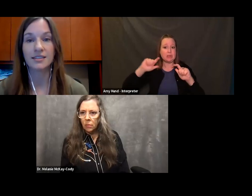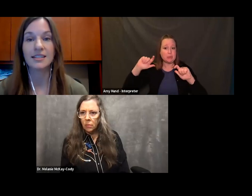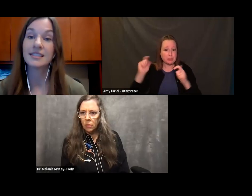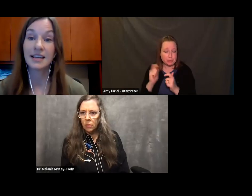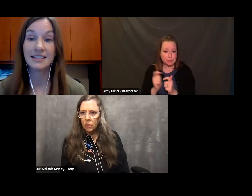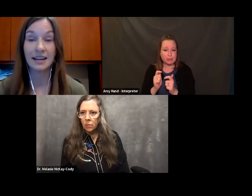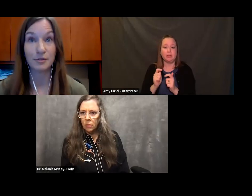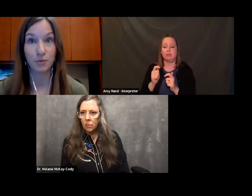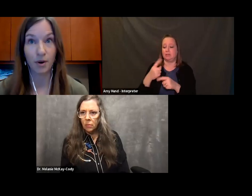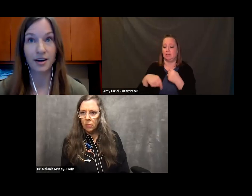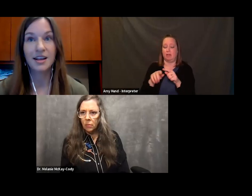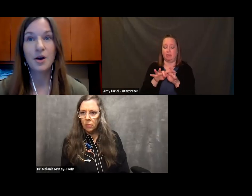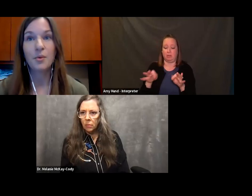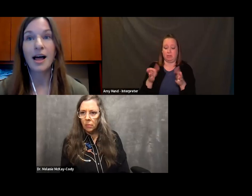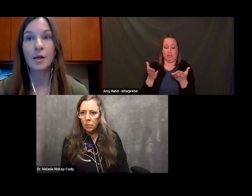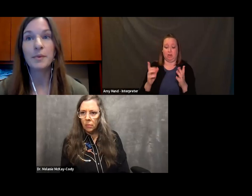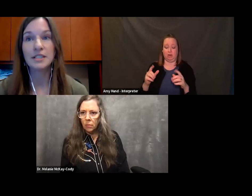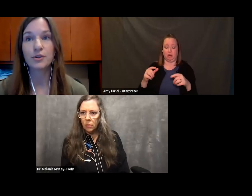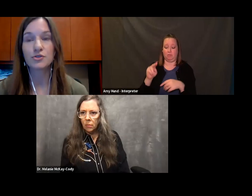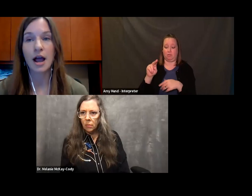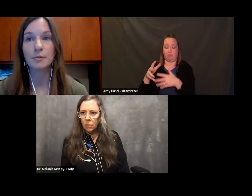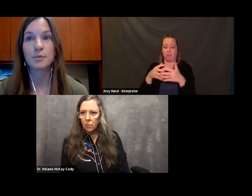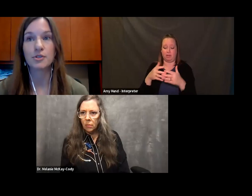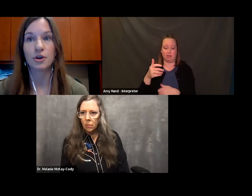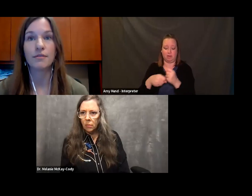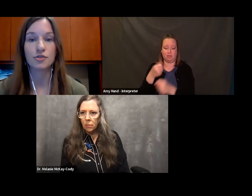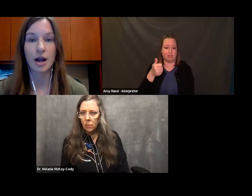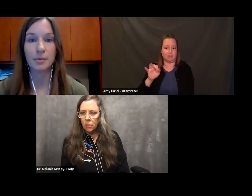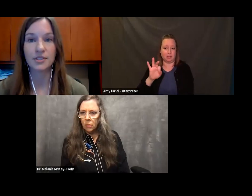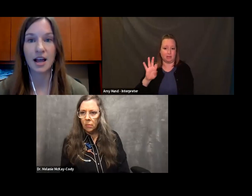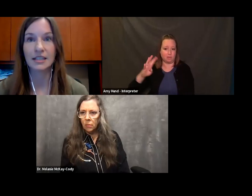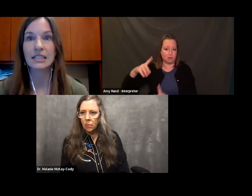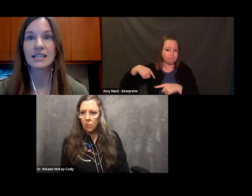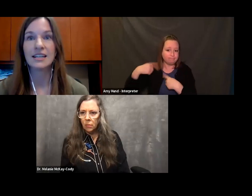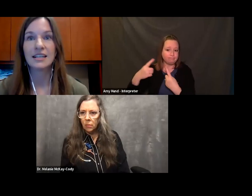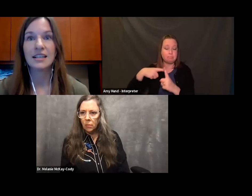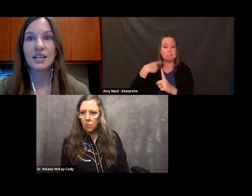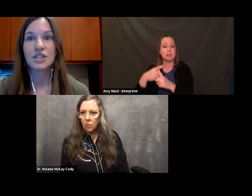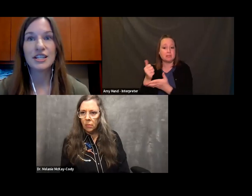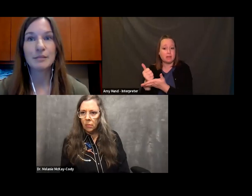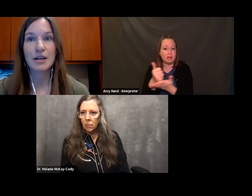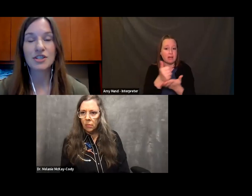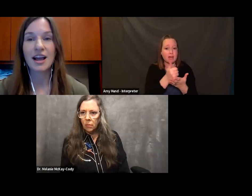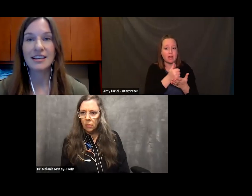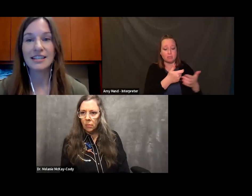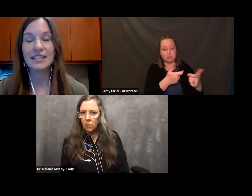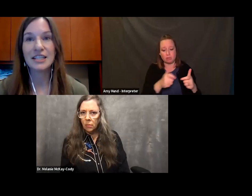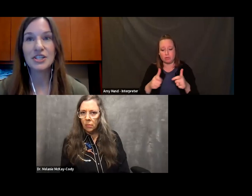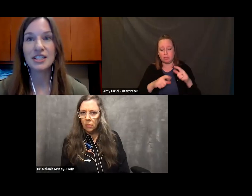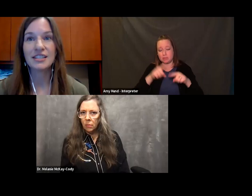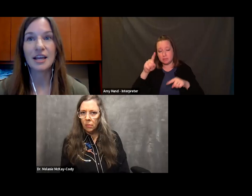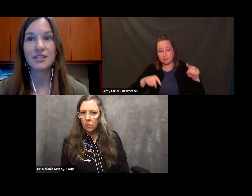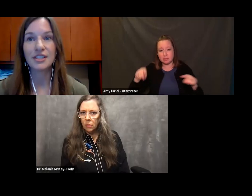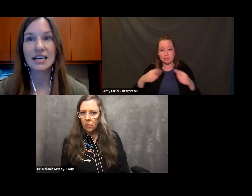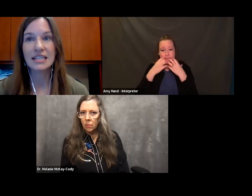America since 1994, while helping different tribes preserve their tribal signs. She specialized in